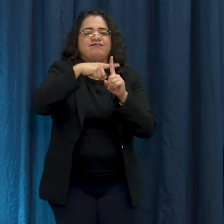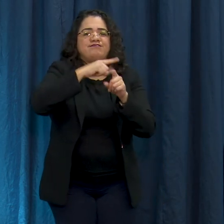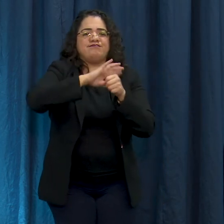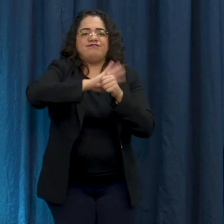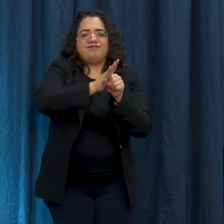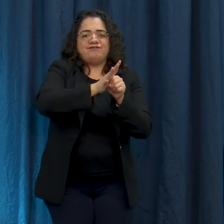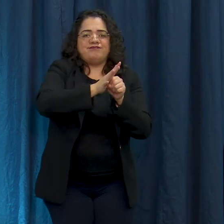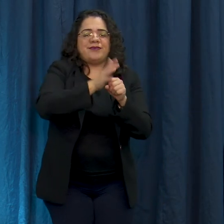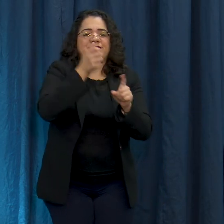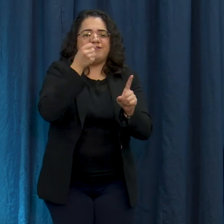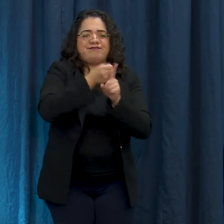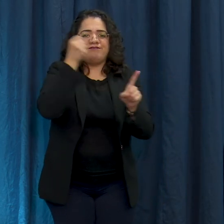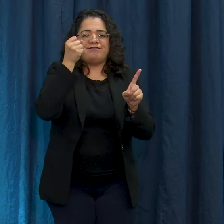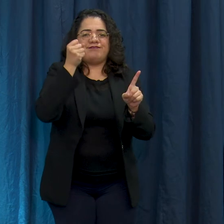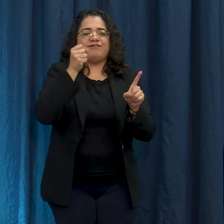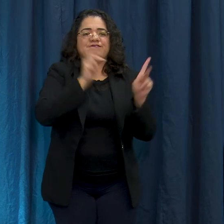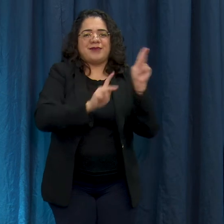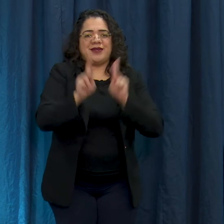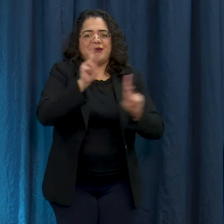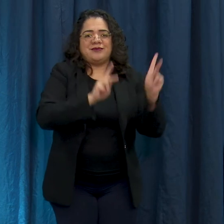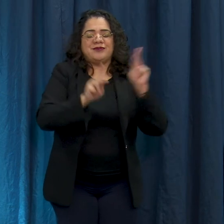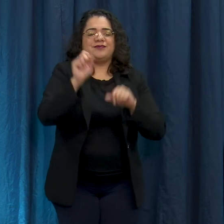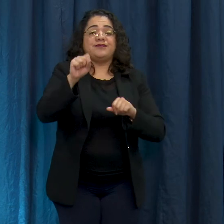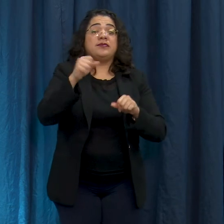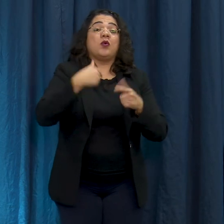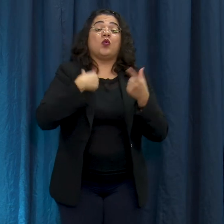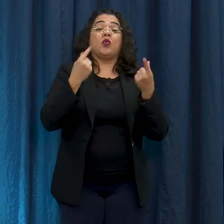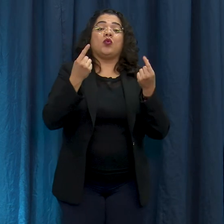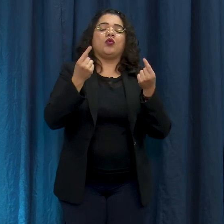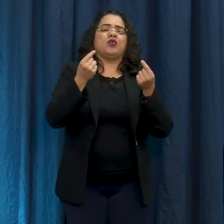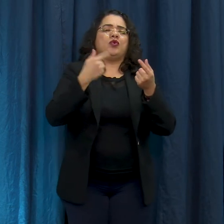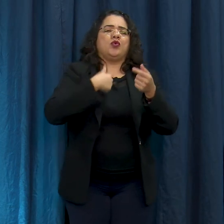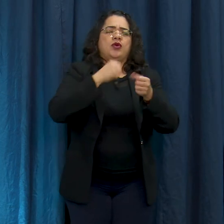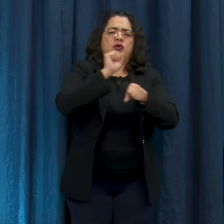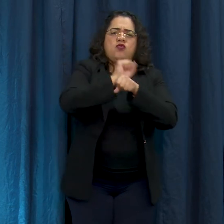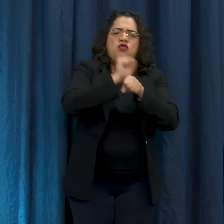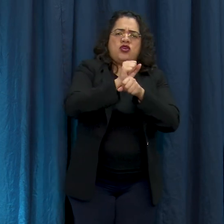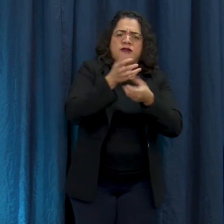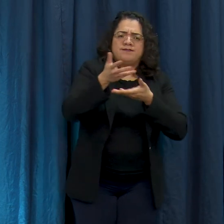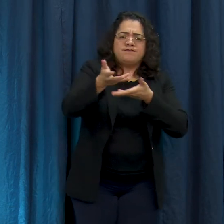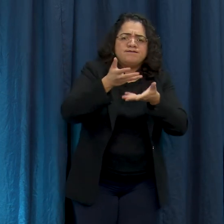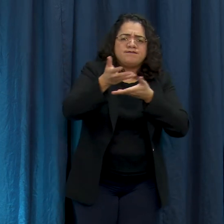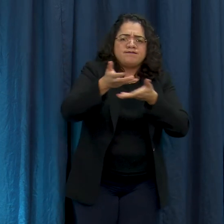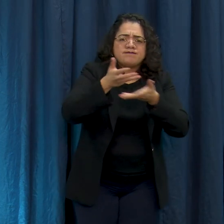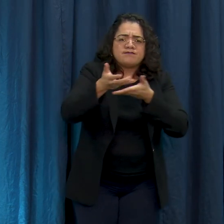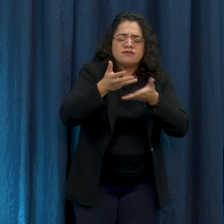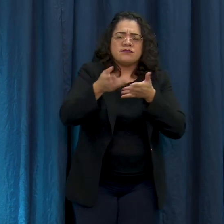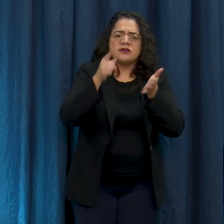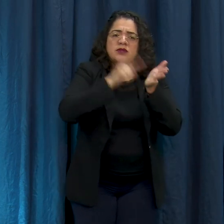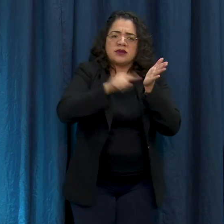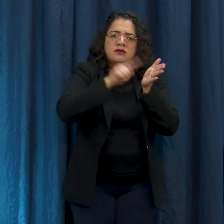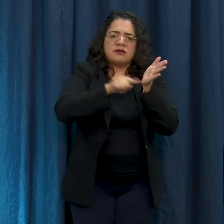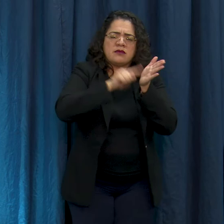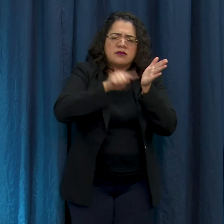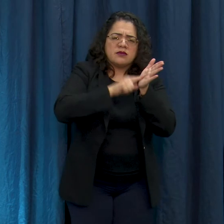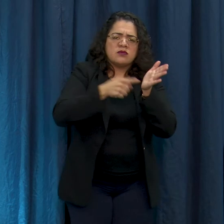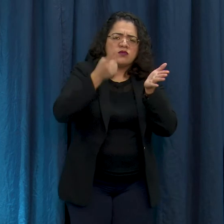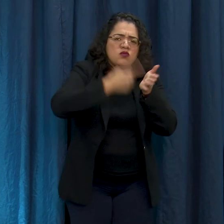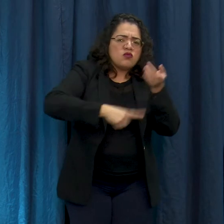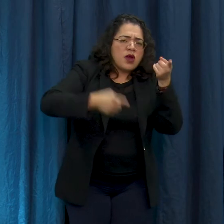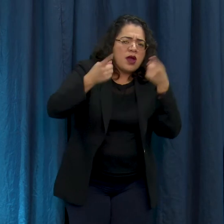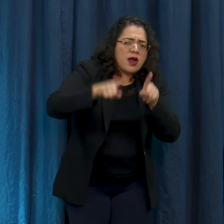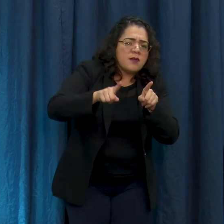19. estamos trabajando fuerte mente en colaboración con estas instalaciones para ayudar con las investigaciones de